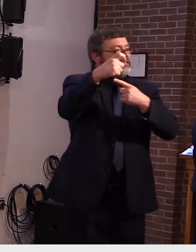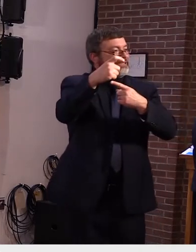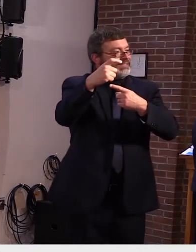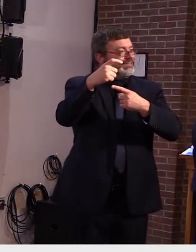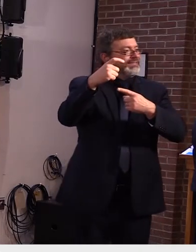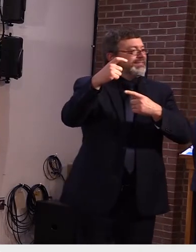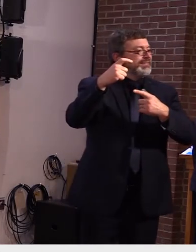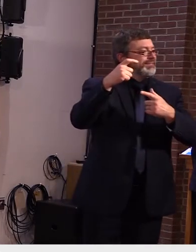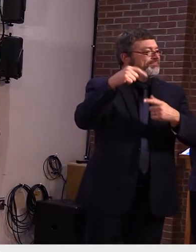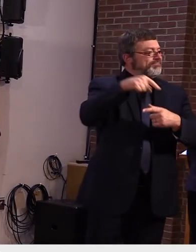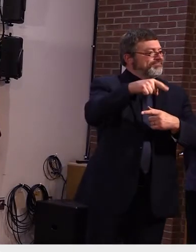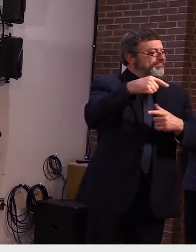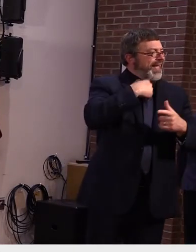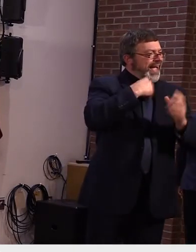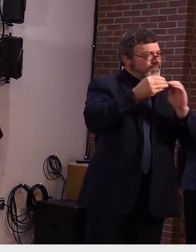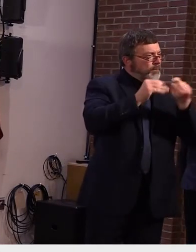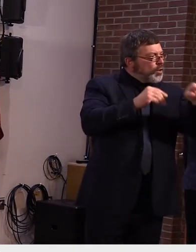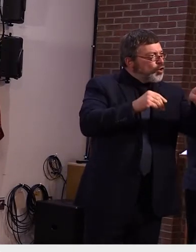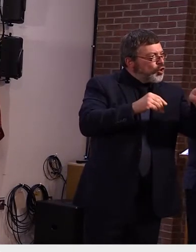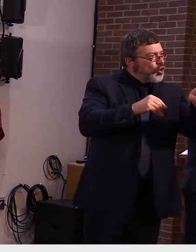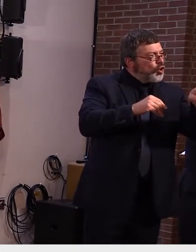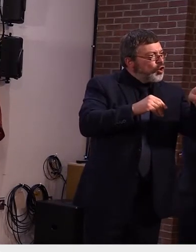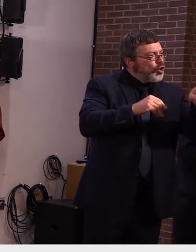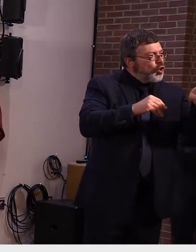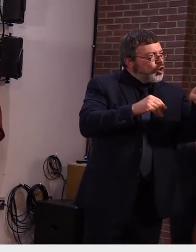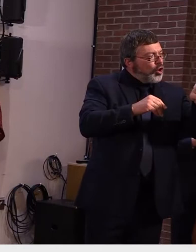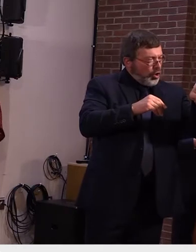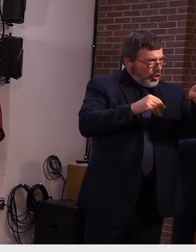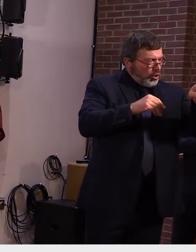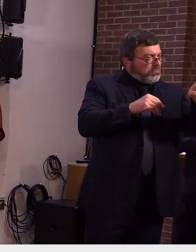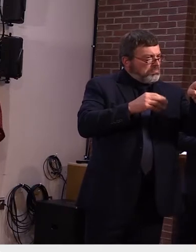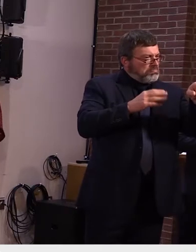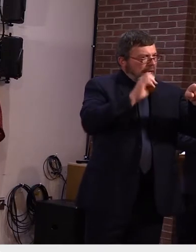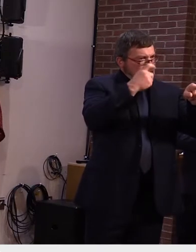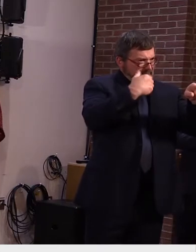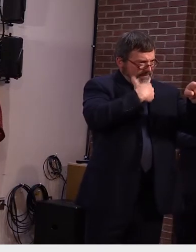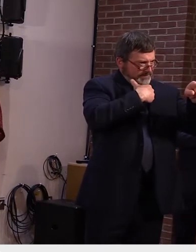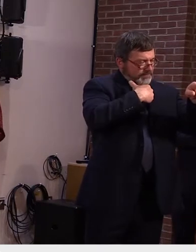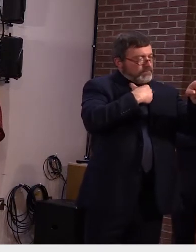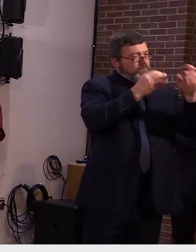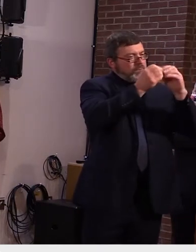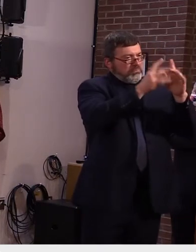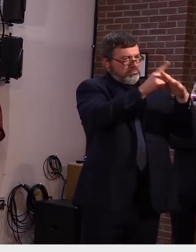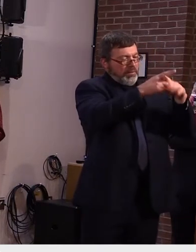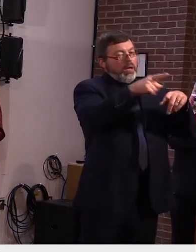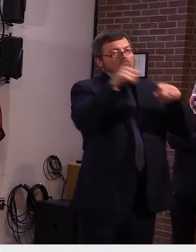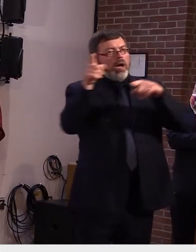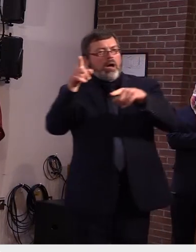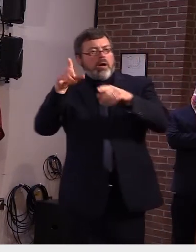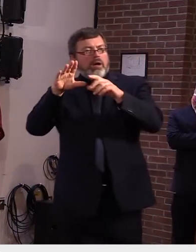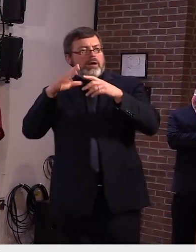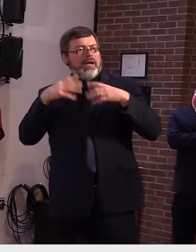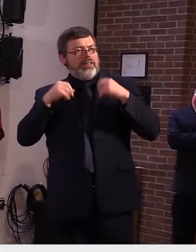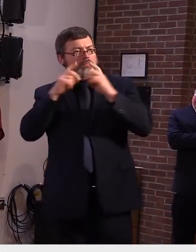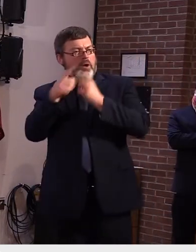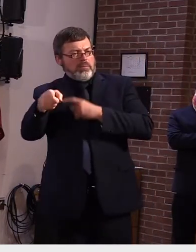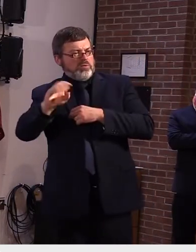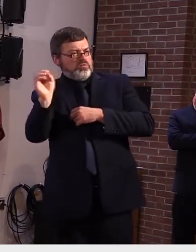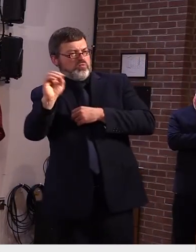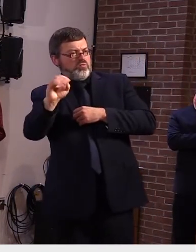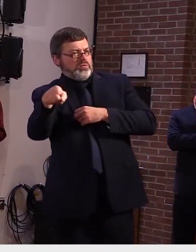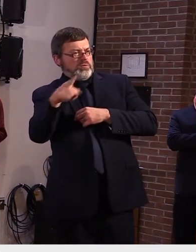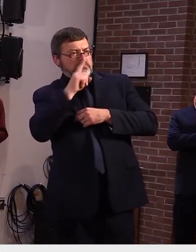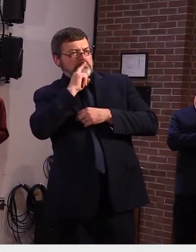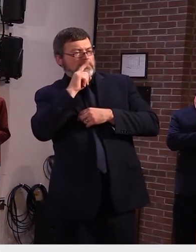but it wasn't mentioned in the platform is that why they're kind of contradicting information that we're getting yeah it could very well